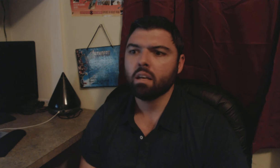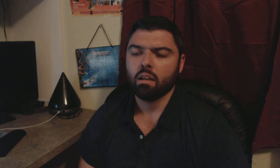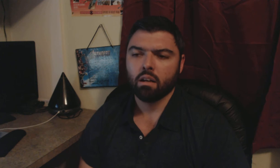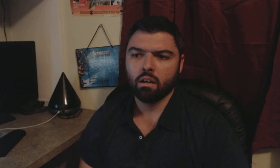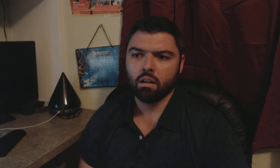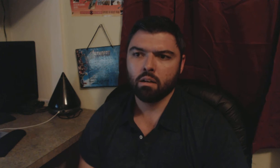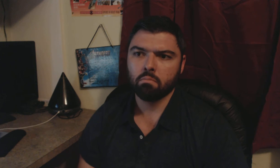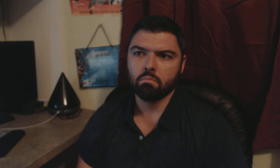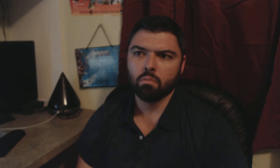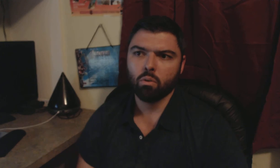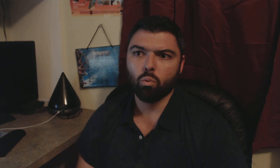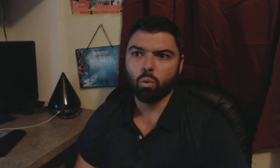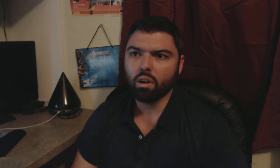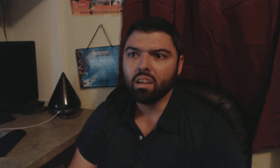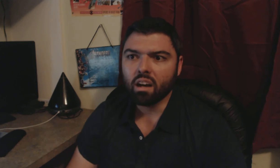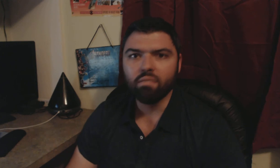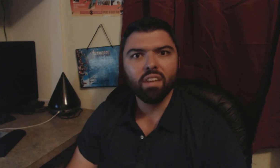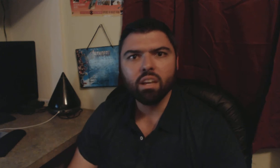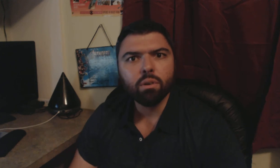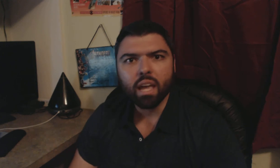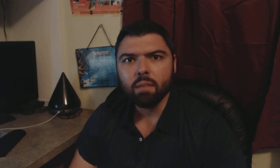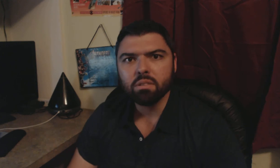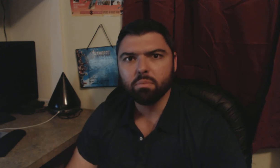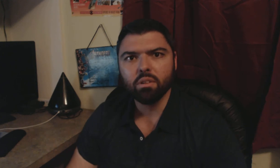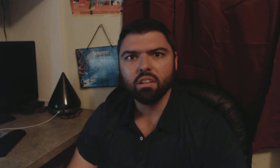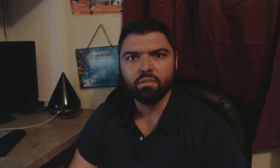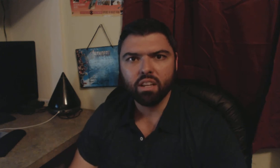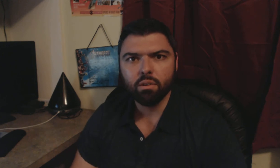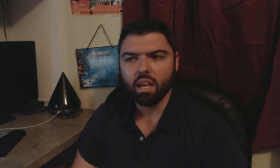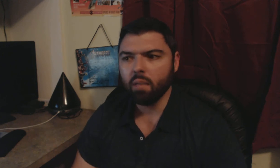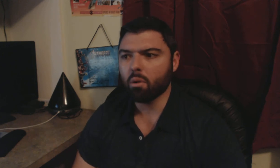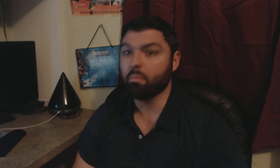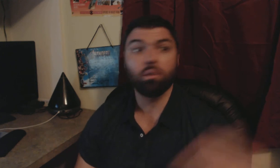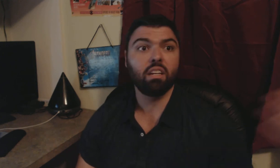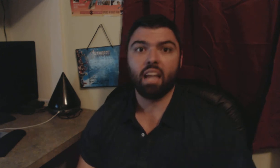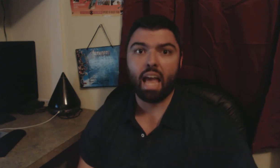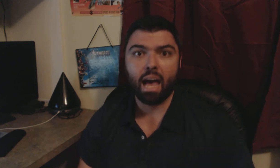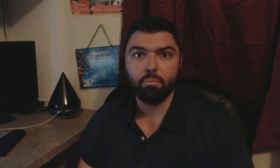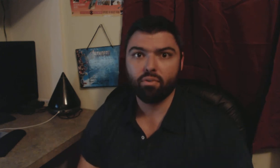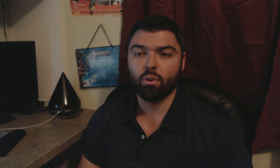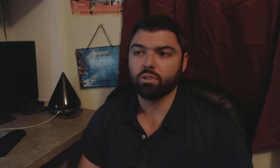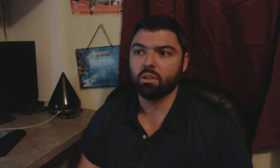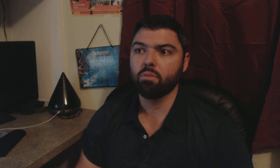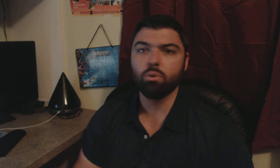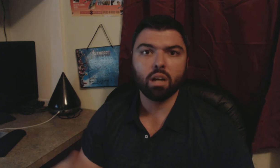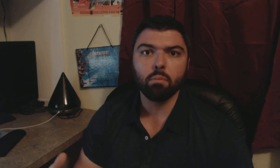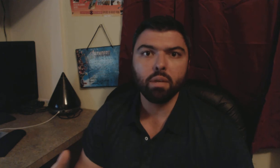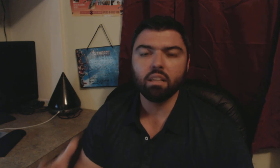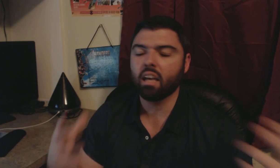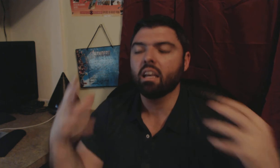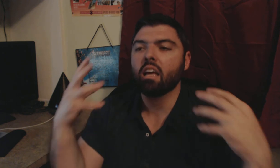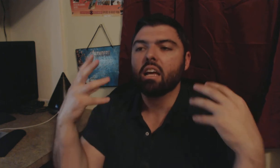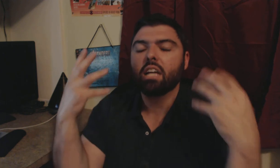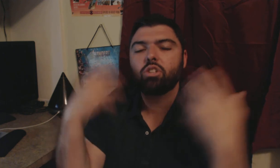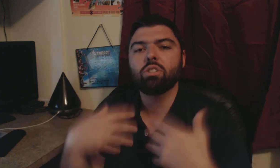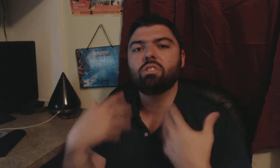um working on video games and building a video game or building an app for some new company like it just